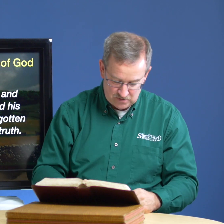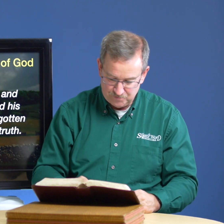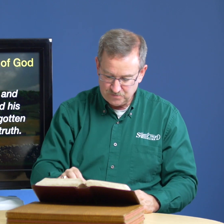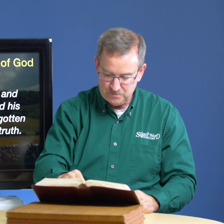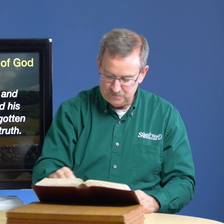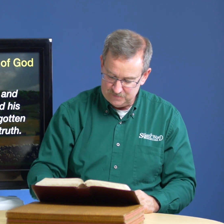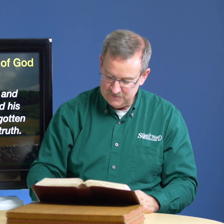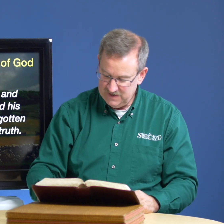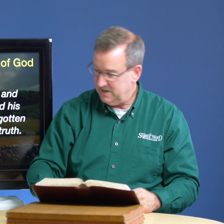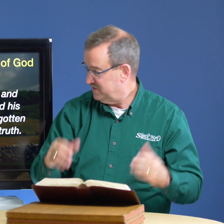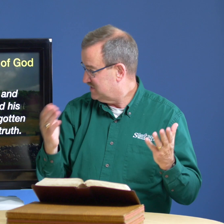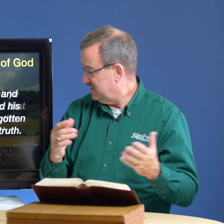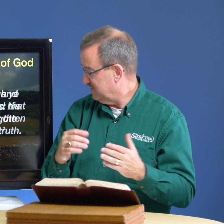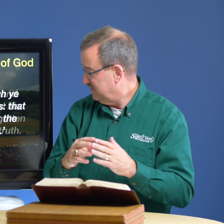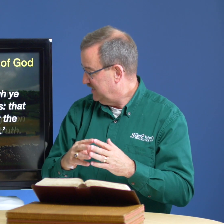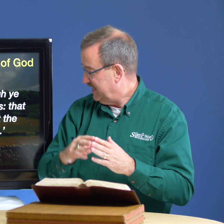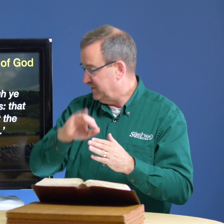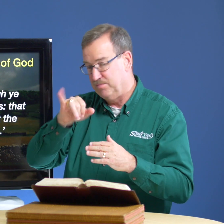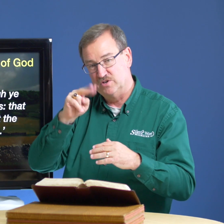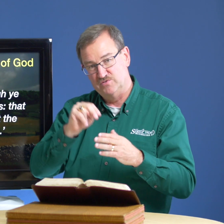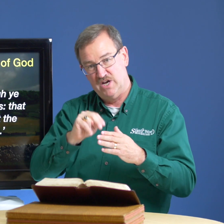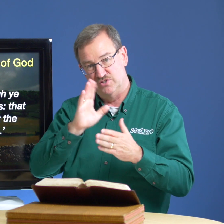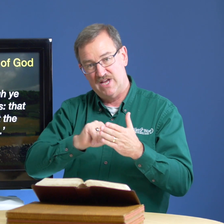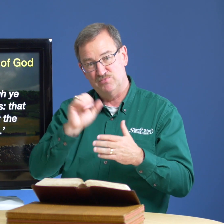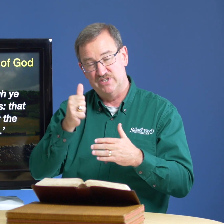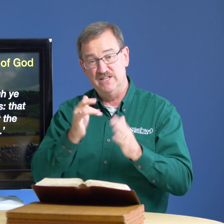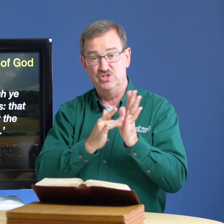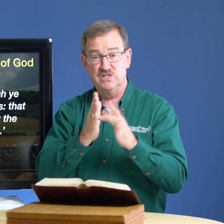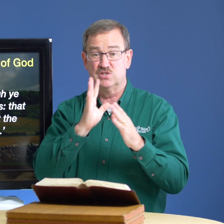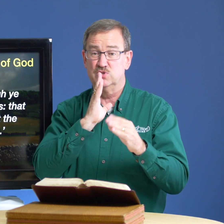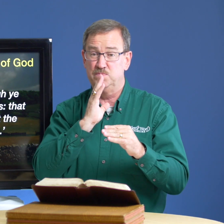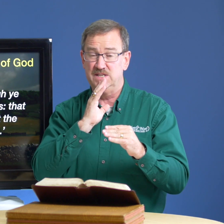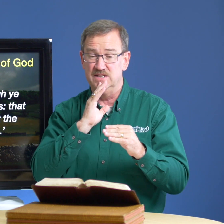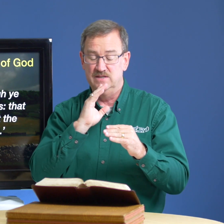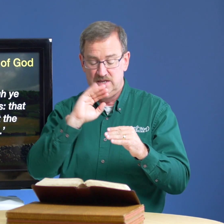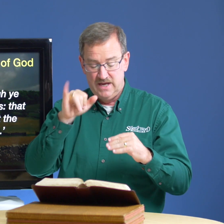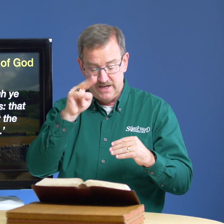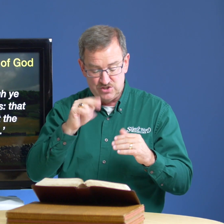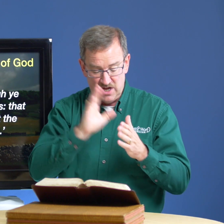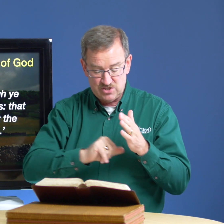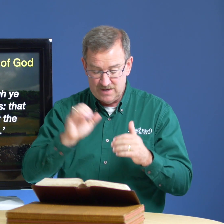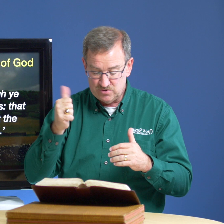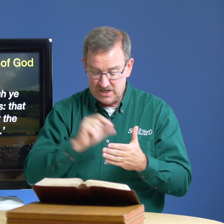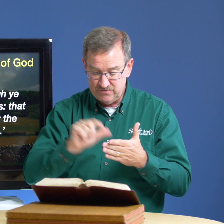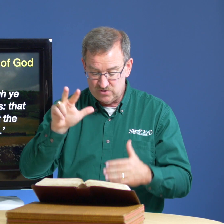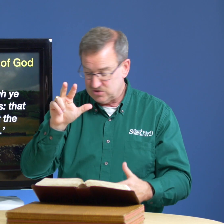uh that's here in the book of john chapter 10 jesus was speaking and in john chapter 10 verse